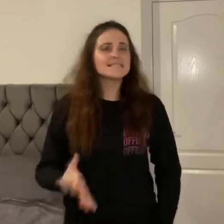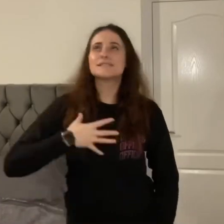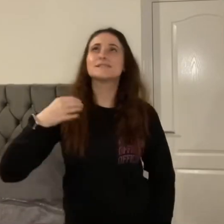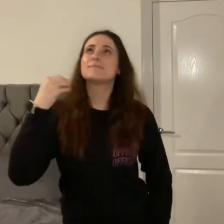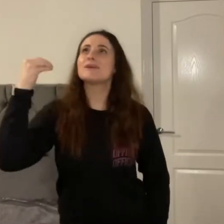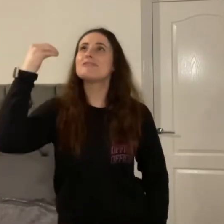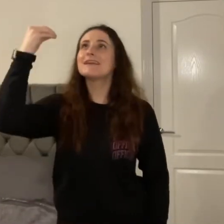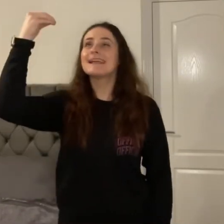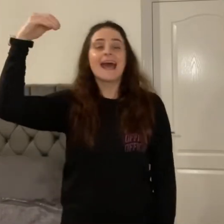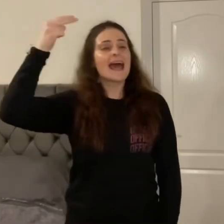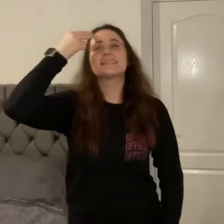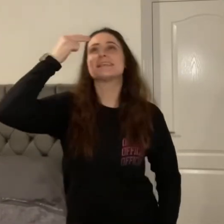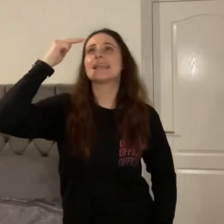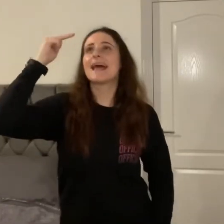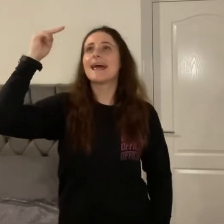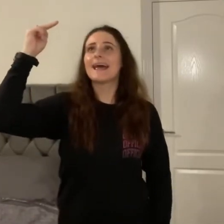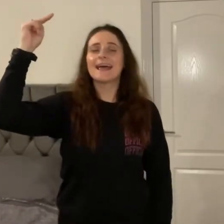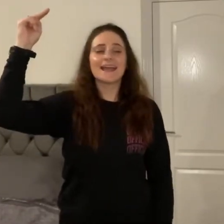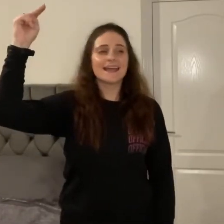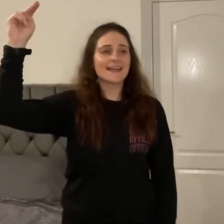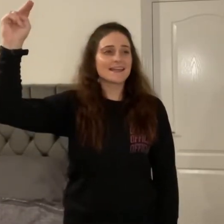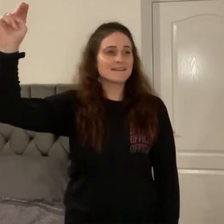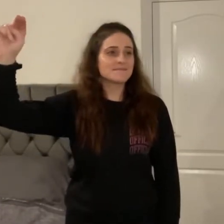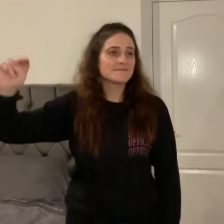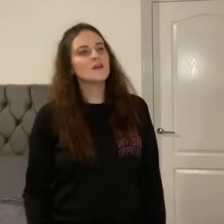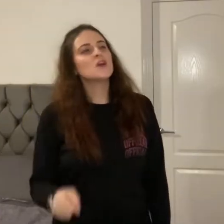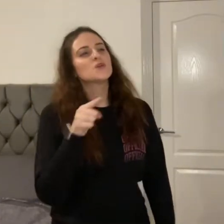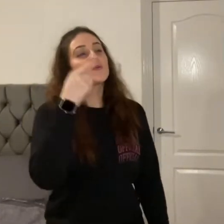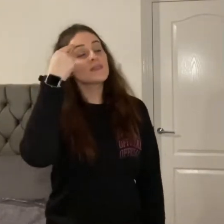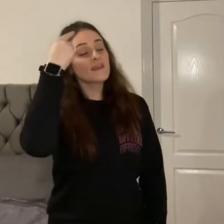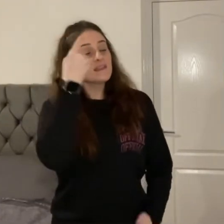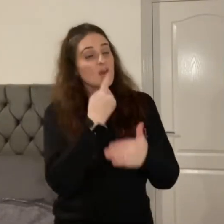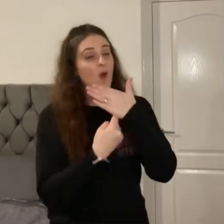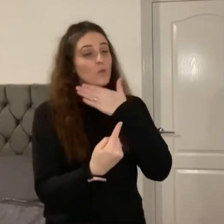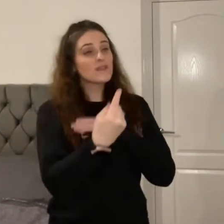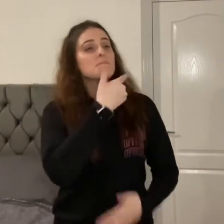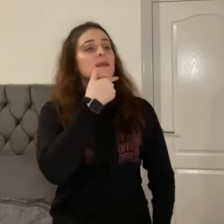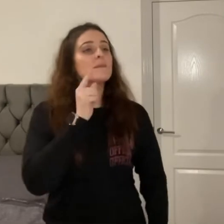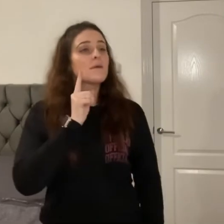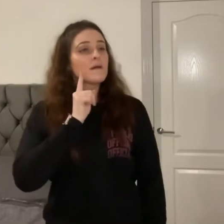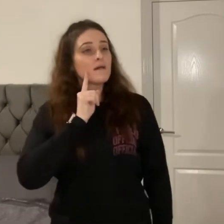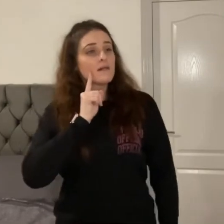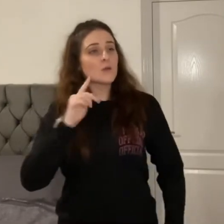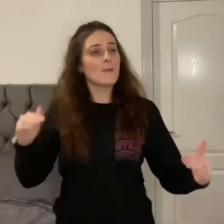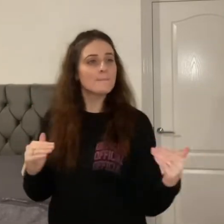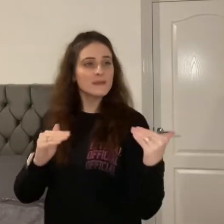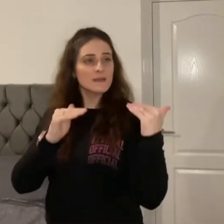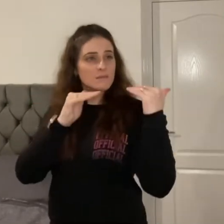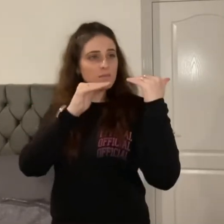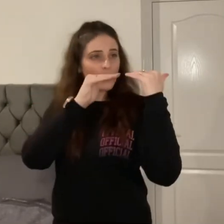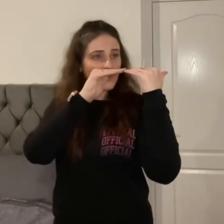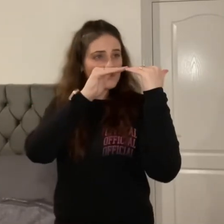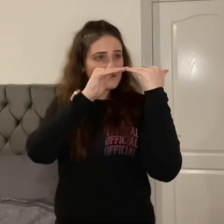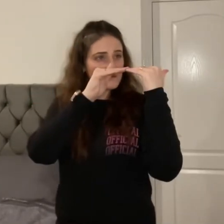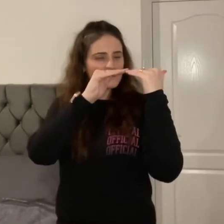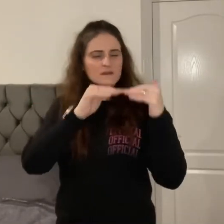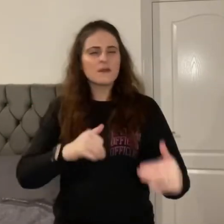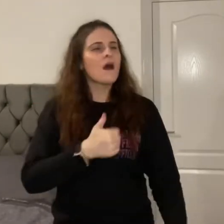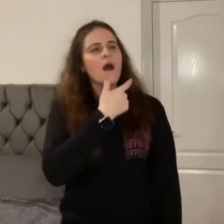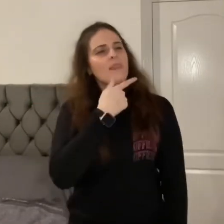a spirit, has a name. You think the only people who are people are the